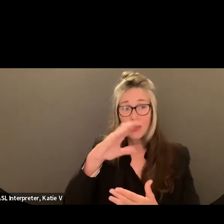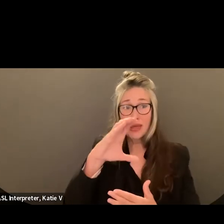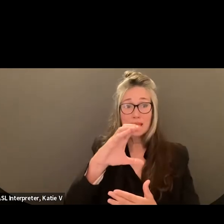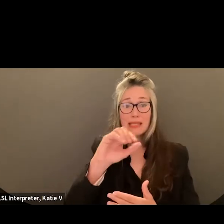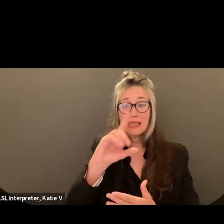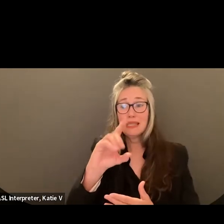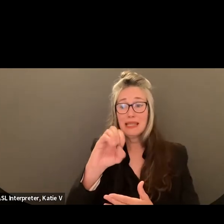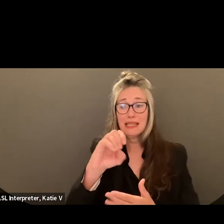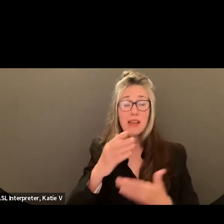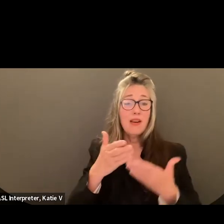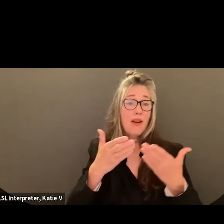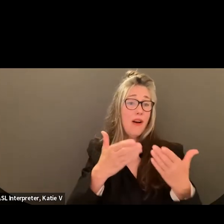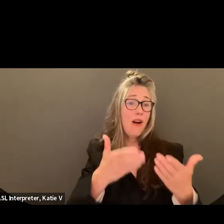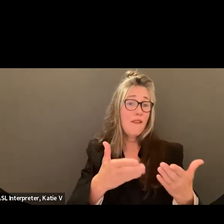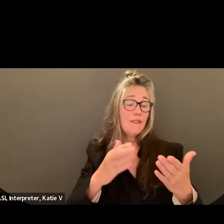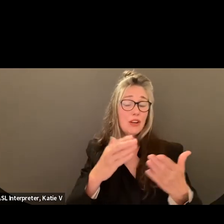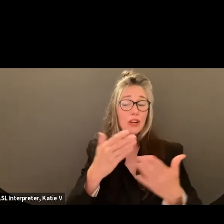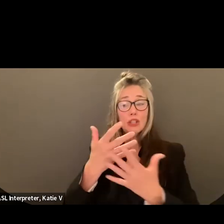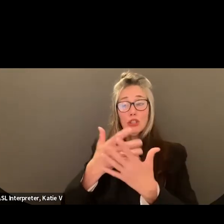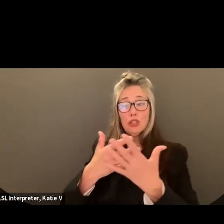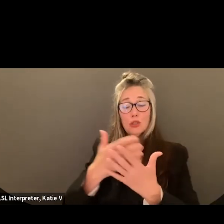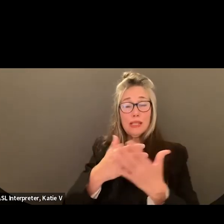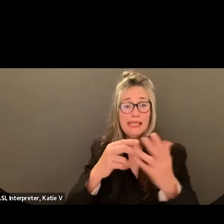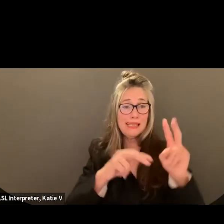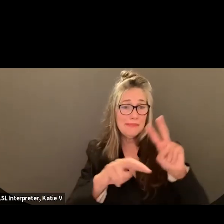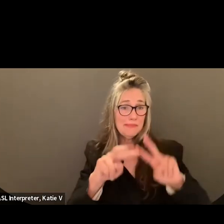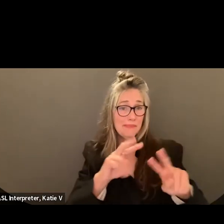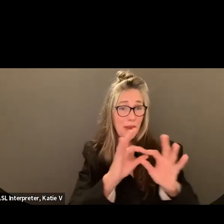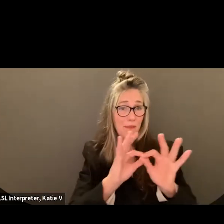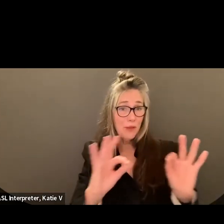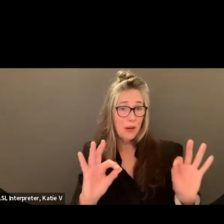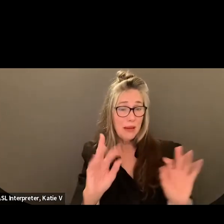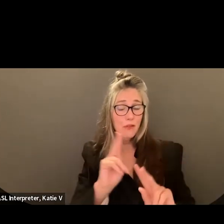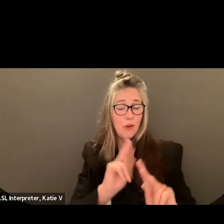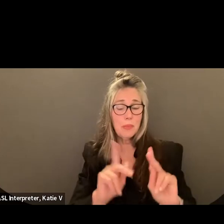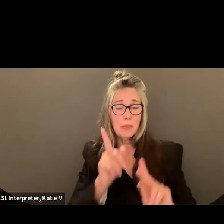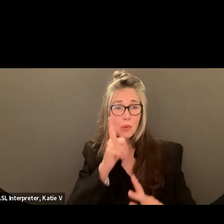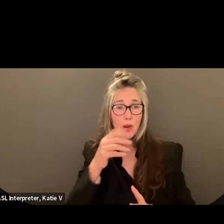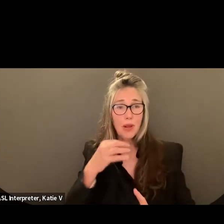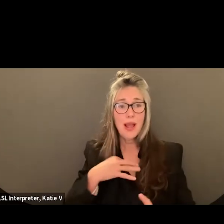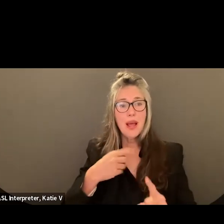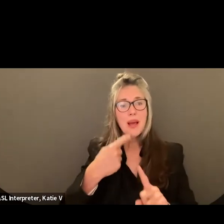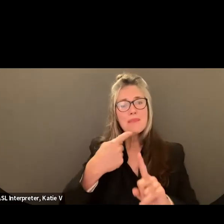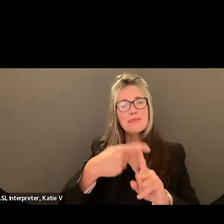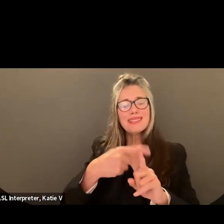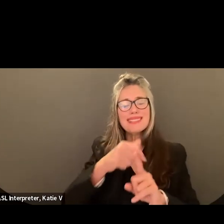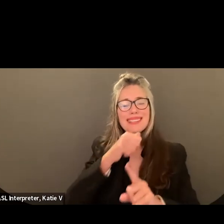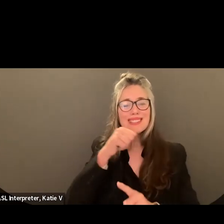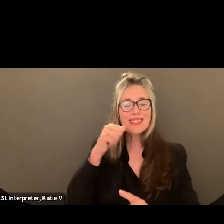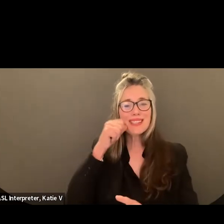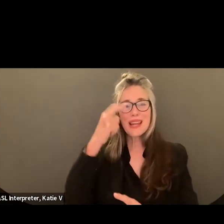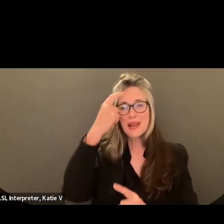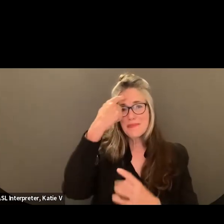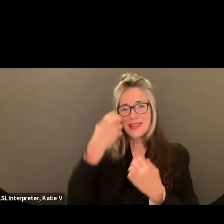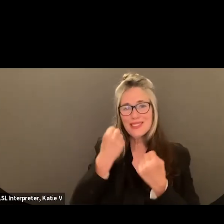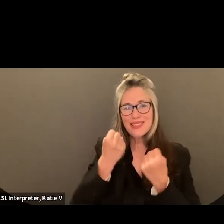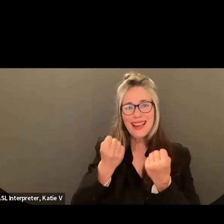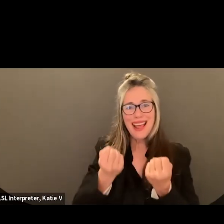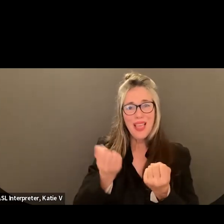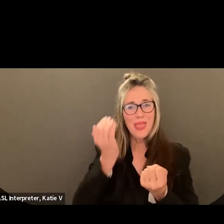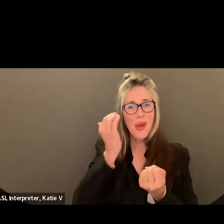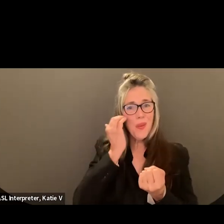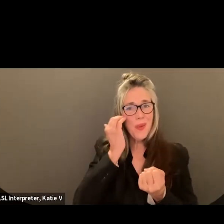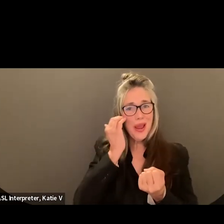Additionally, just yesterday, have also Mental Health Awareness Month. It is in May, usually,